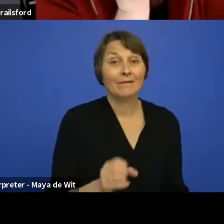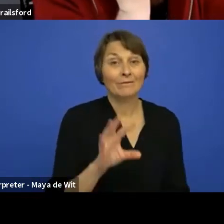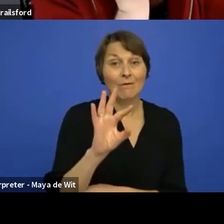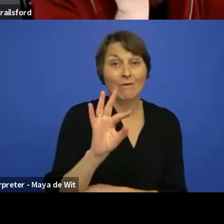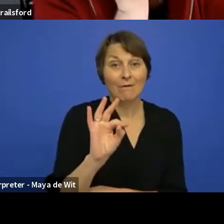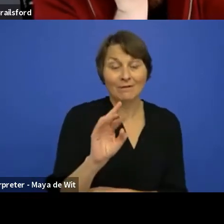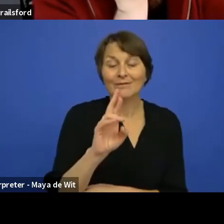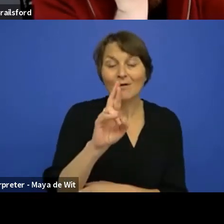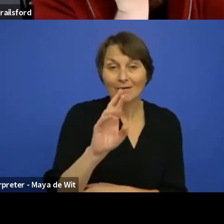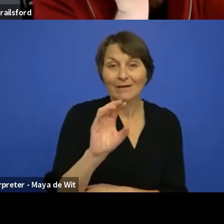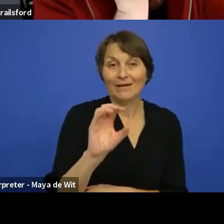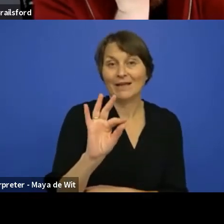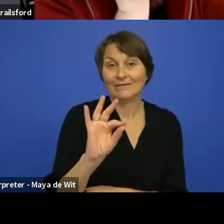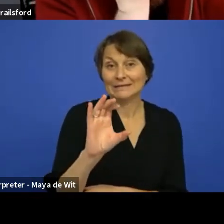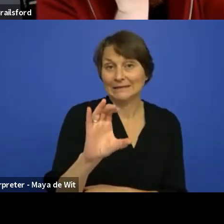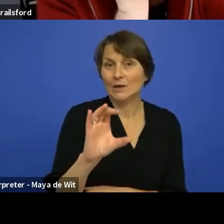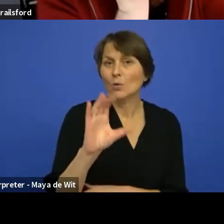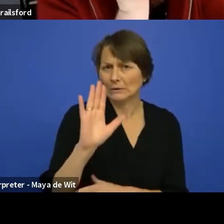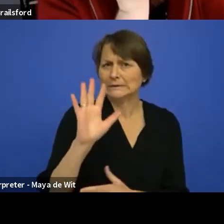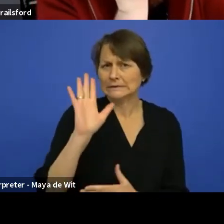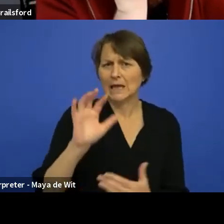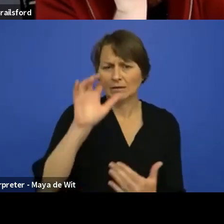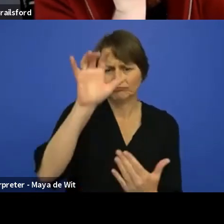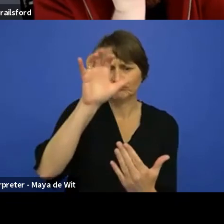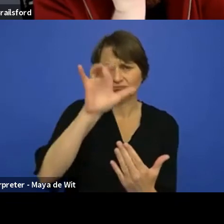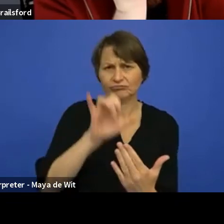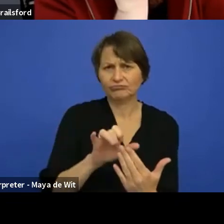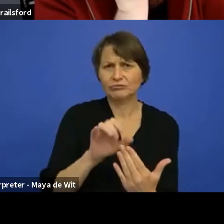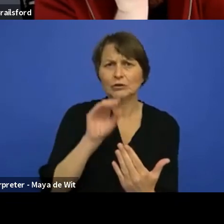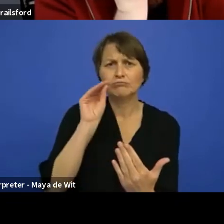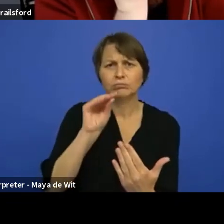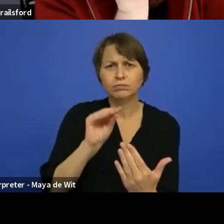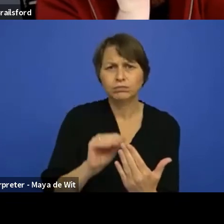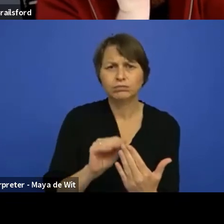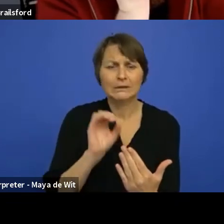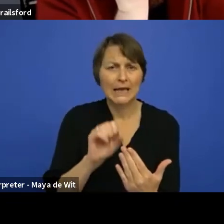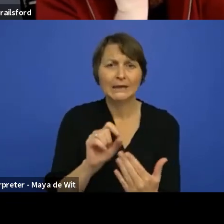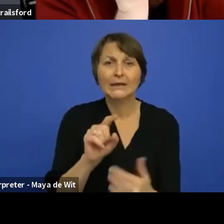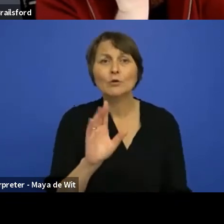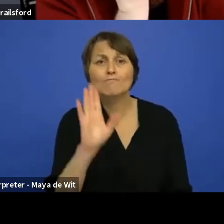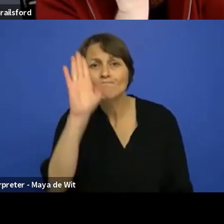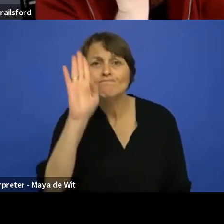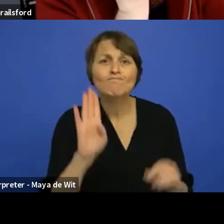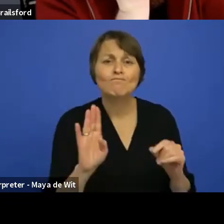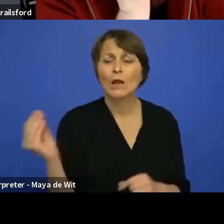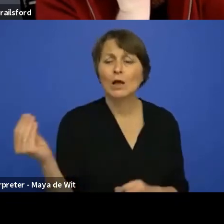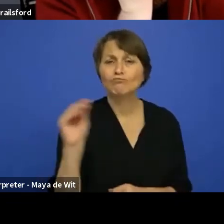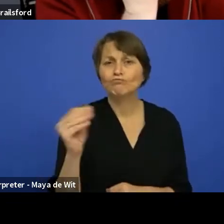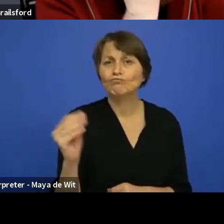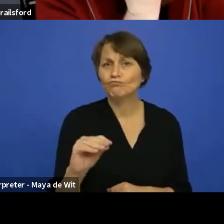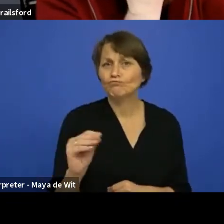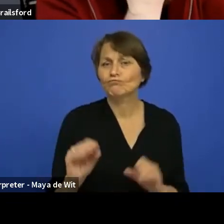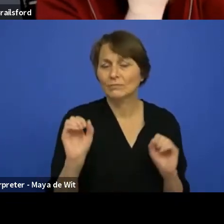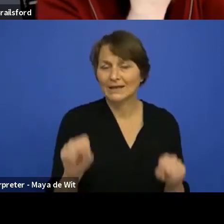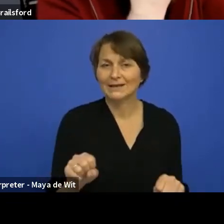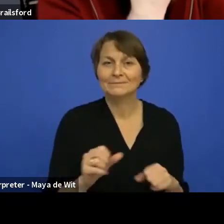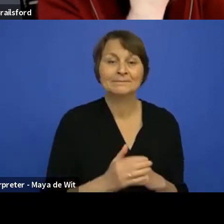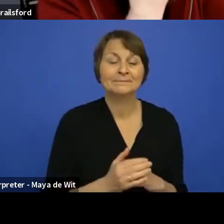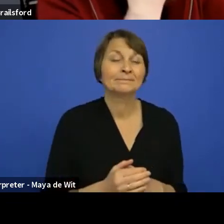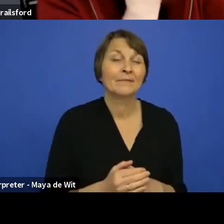Uh, that's a good place to chime in. Uh, and then, uh, I mean, when we get started on the back office, uh, that's part of the